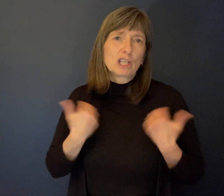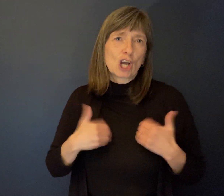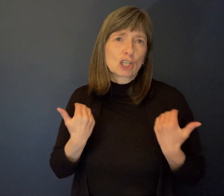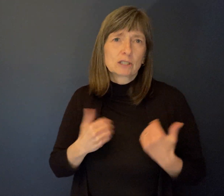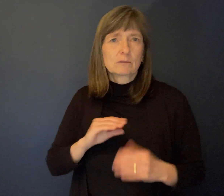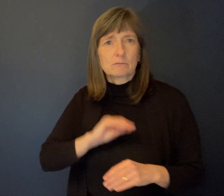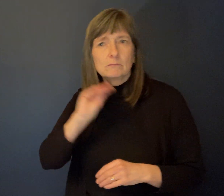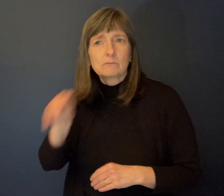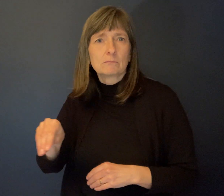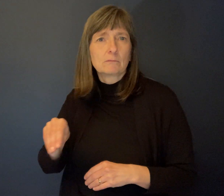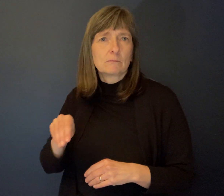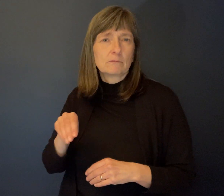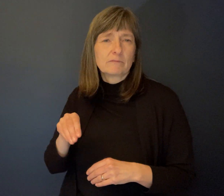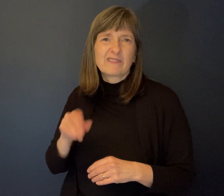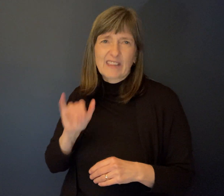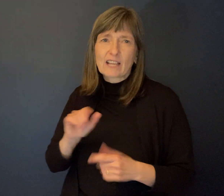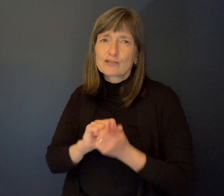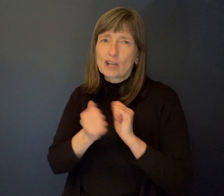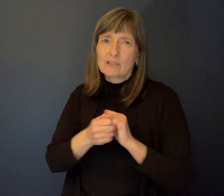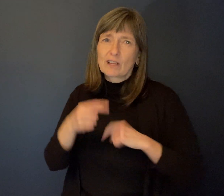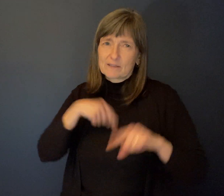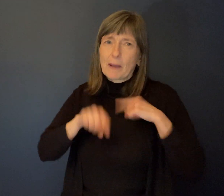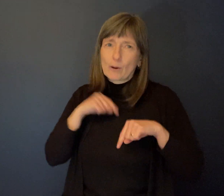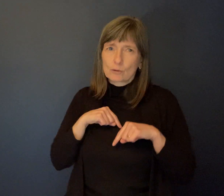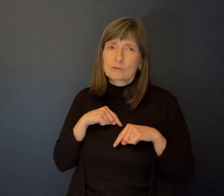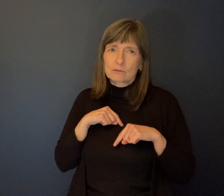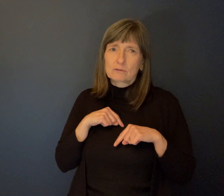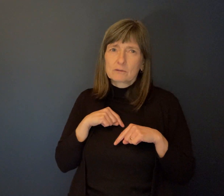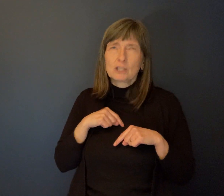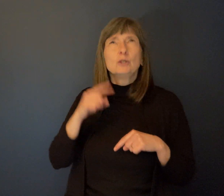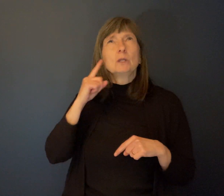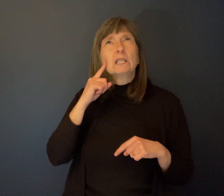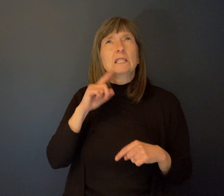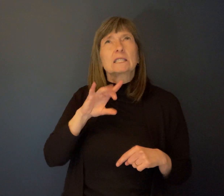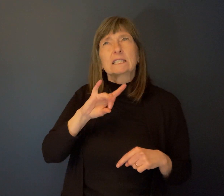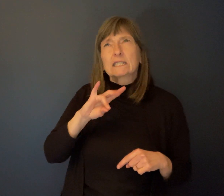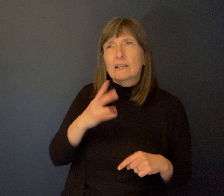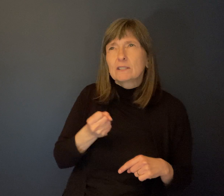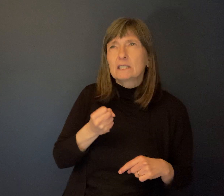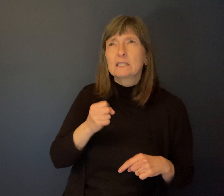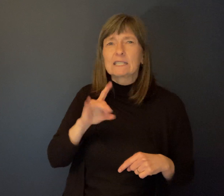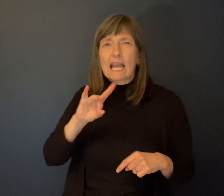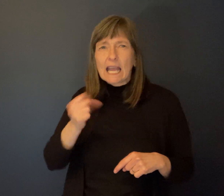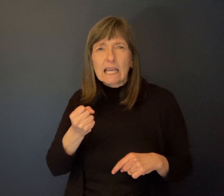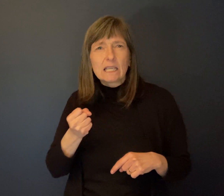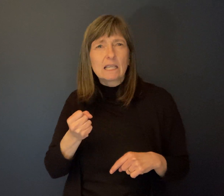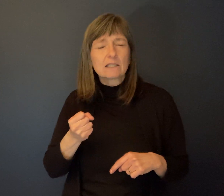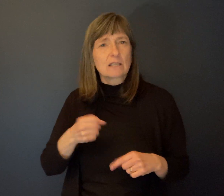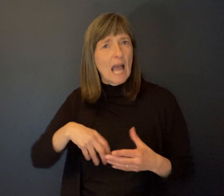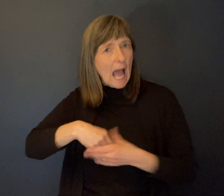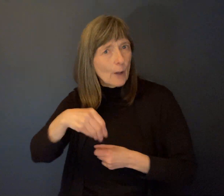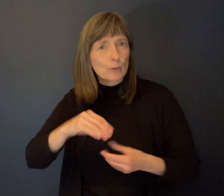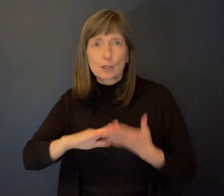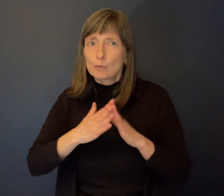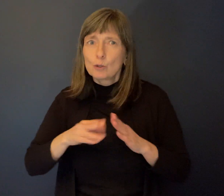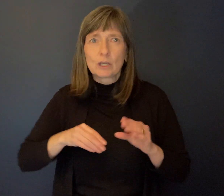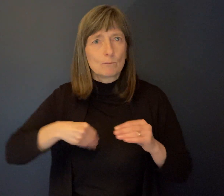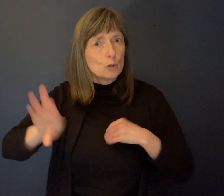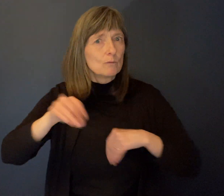that's a shift from where we were in the late seventies, even early eighties. There was great movement in the community in terms of people living in